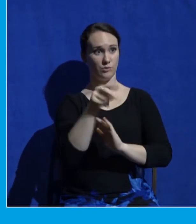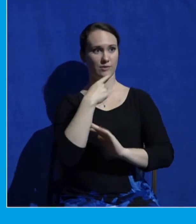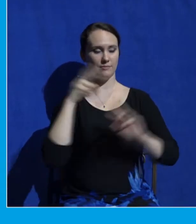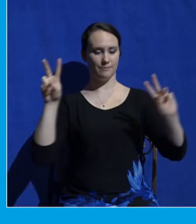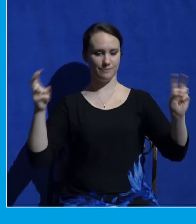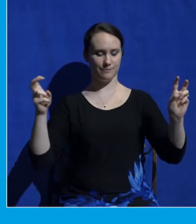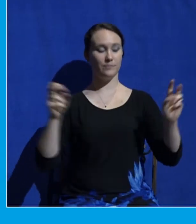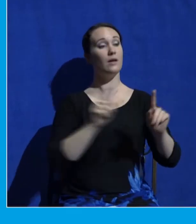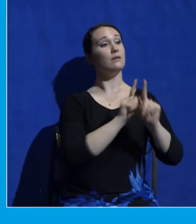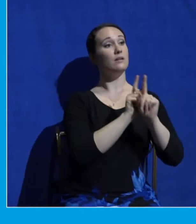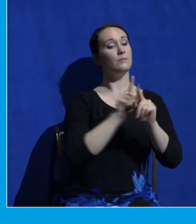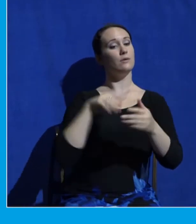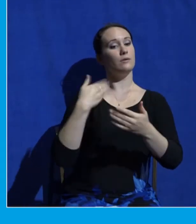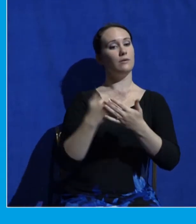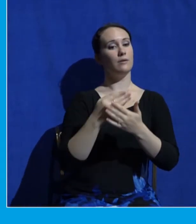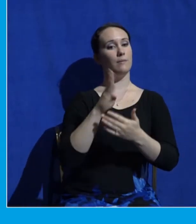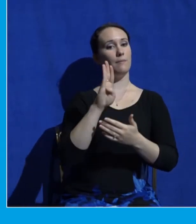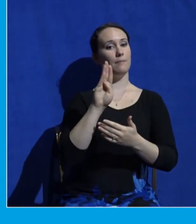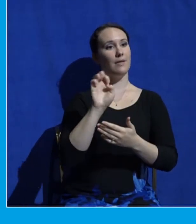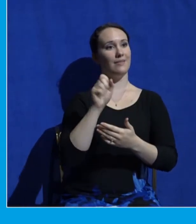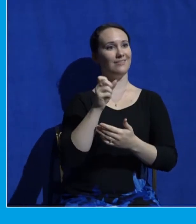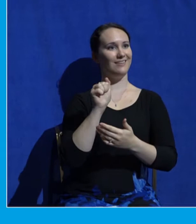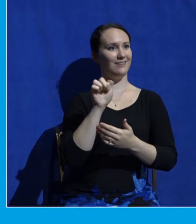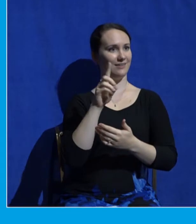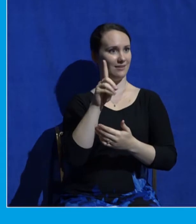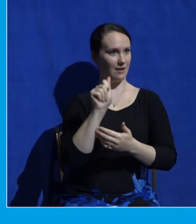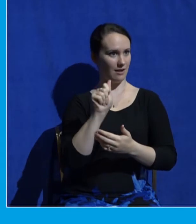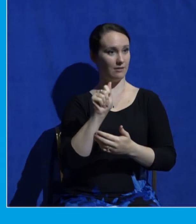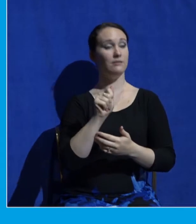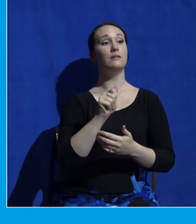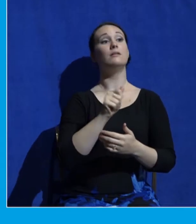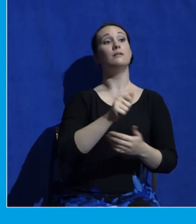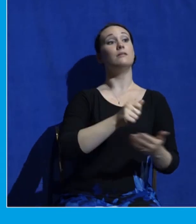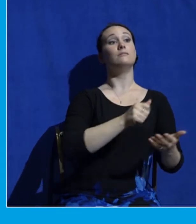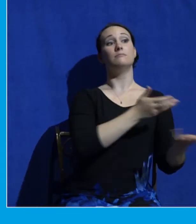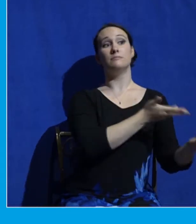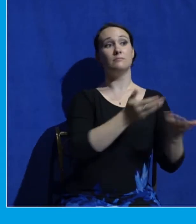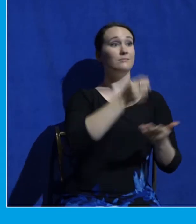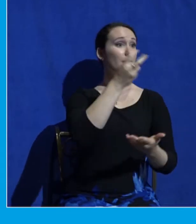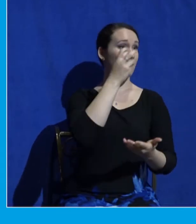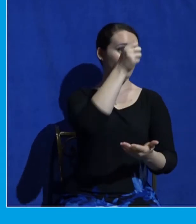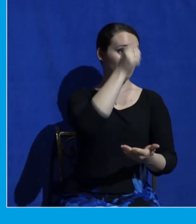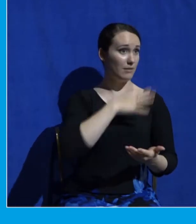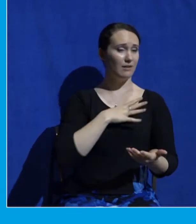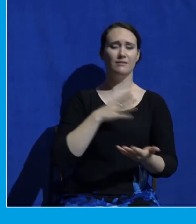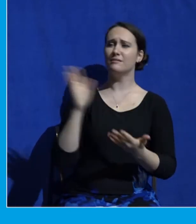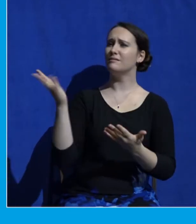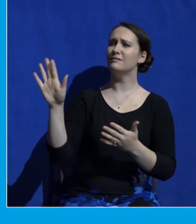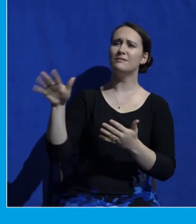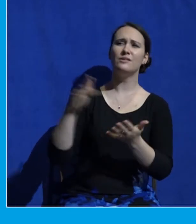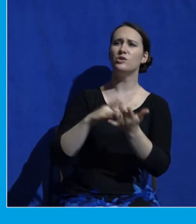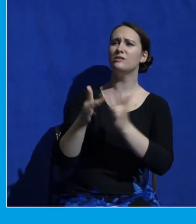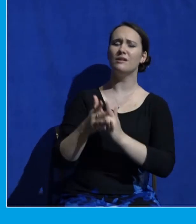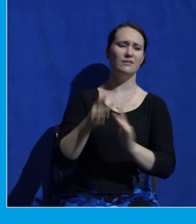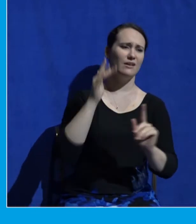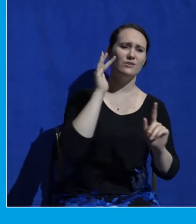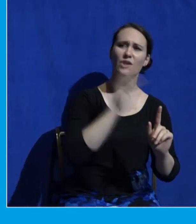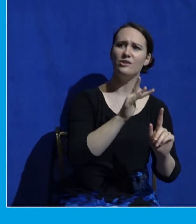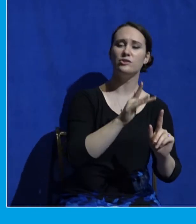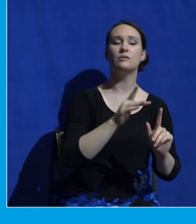to Bethsaida. Some people brought to Jesus a blind man and begged him to touch him. And Jesus took the blind man by the hand, led him